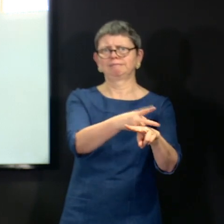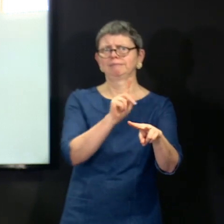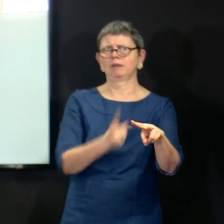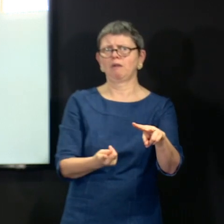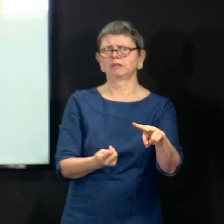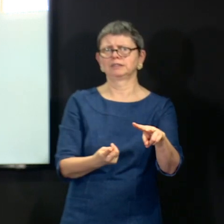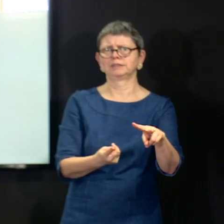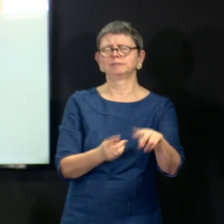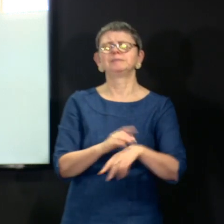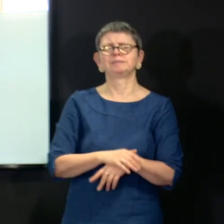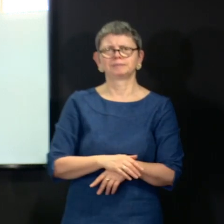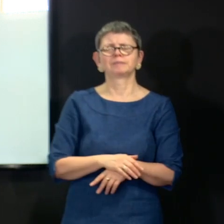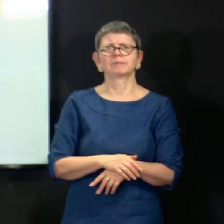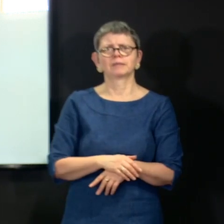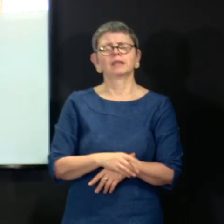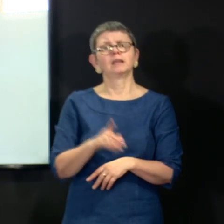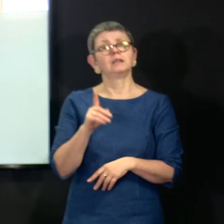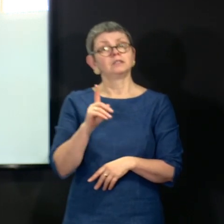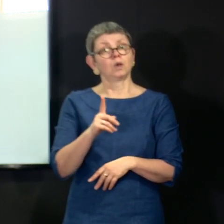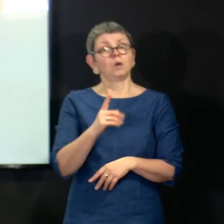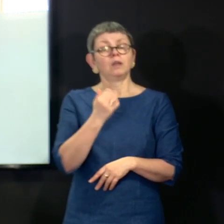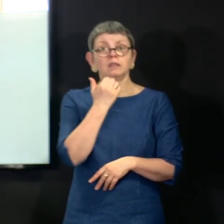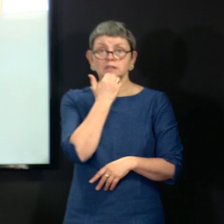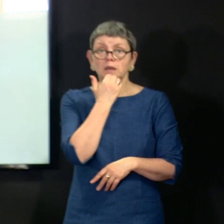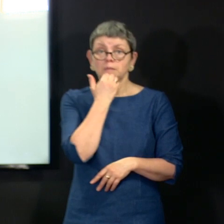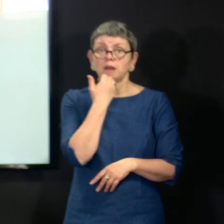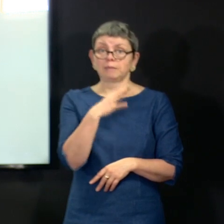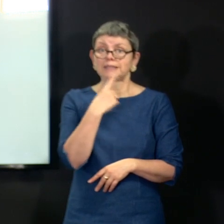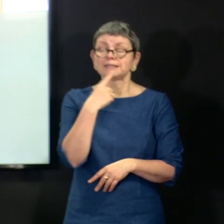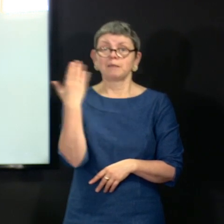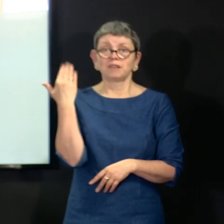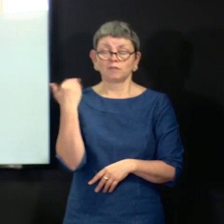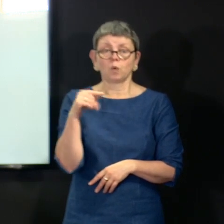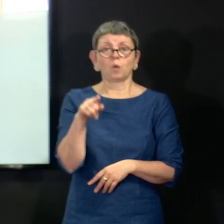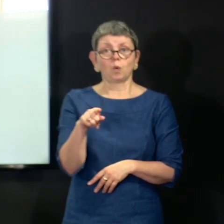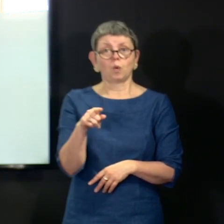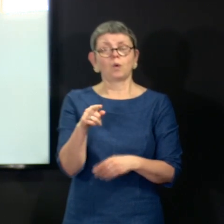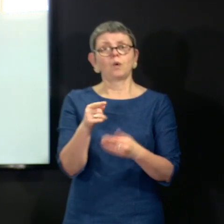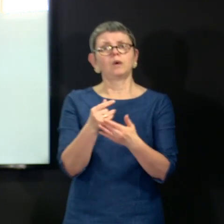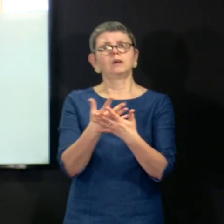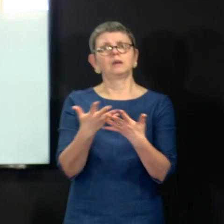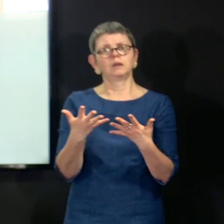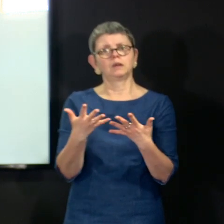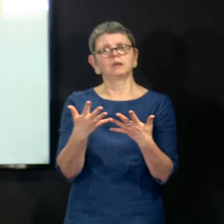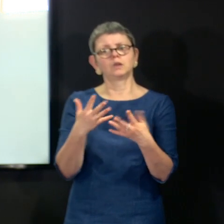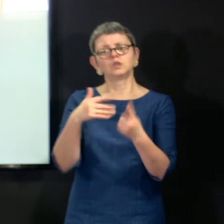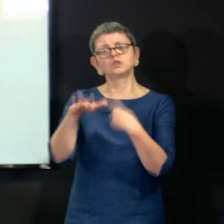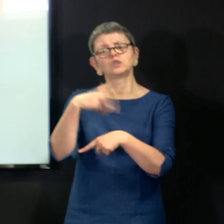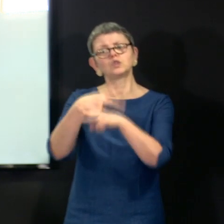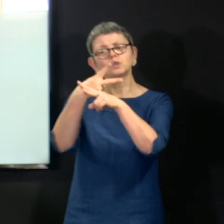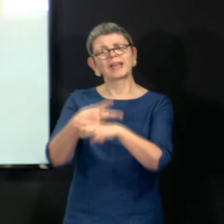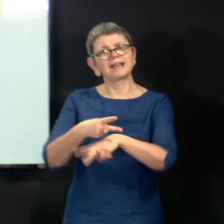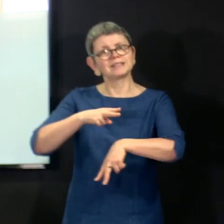that significant number that I've spoken about before of social care experienced staff